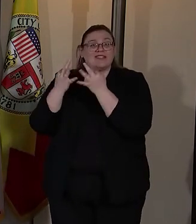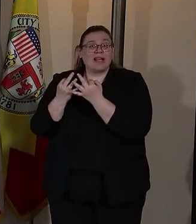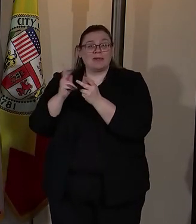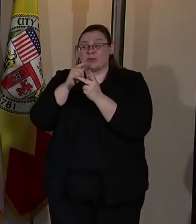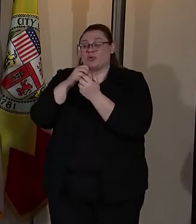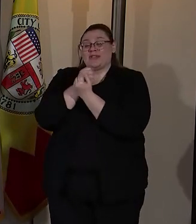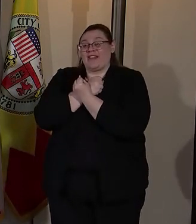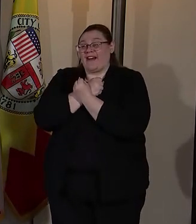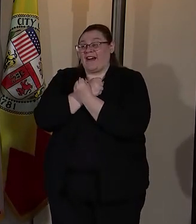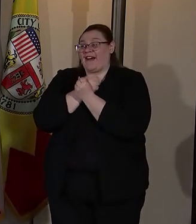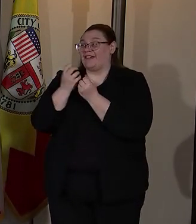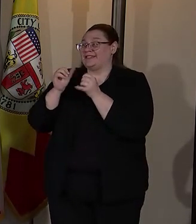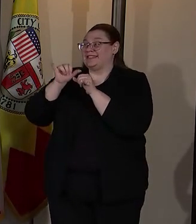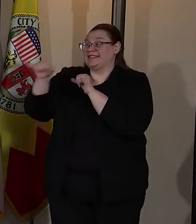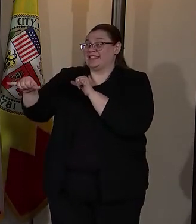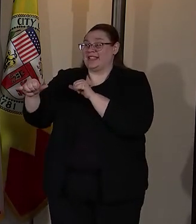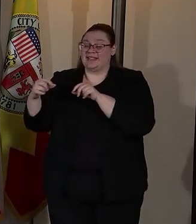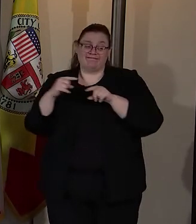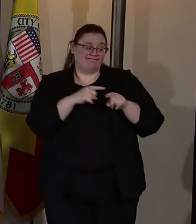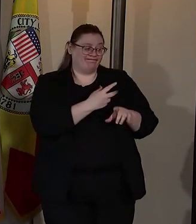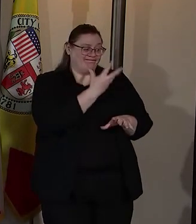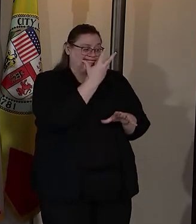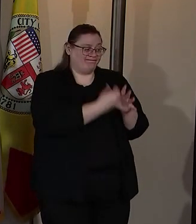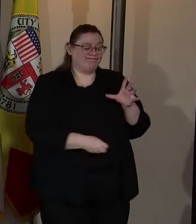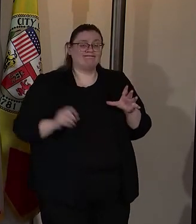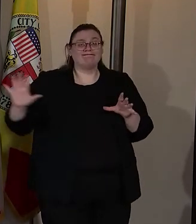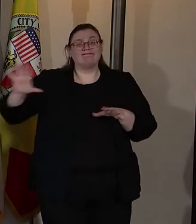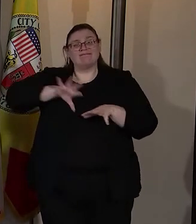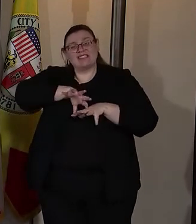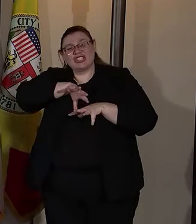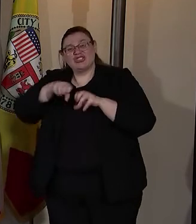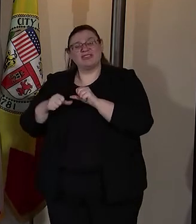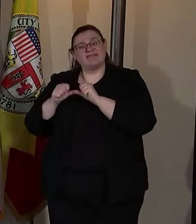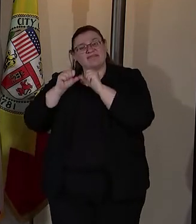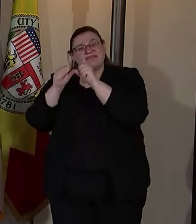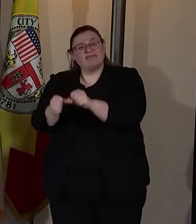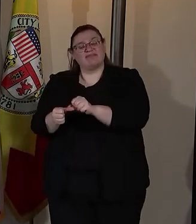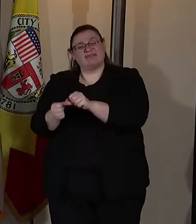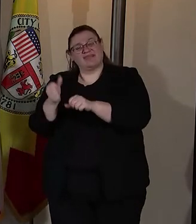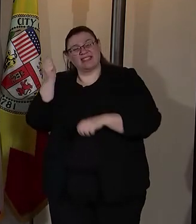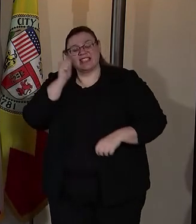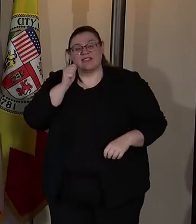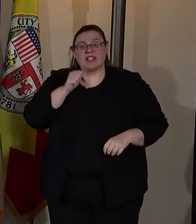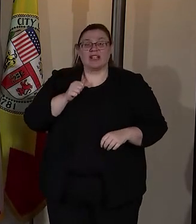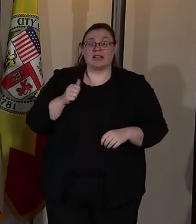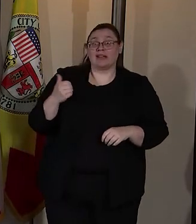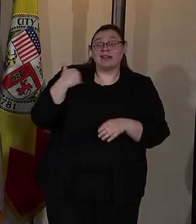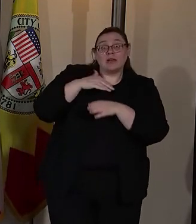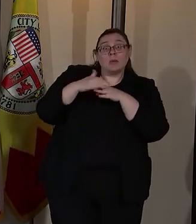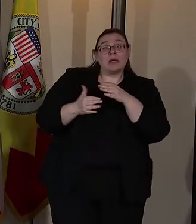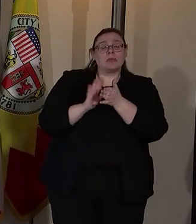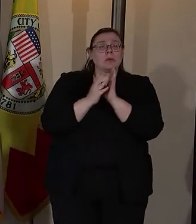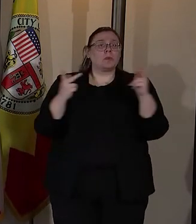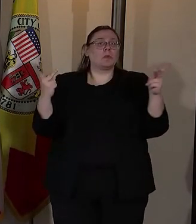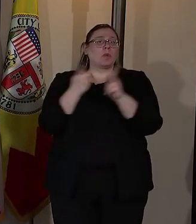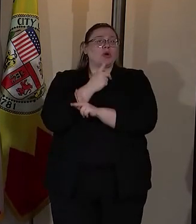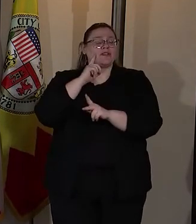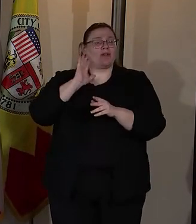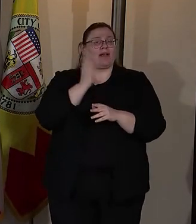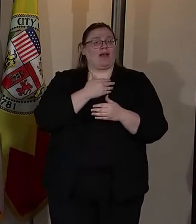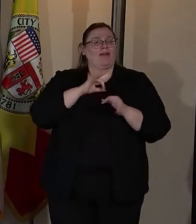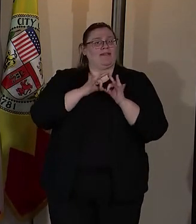grieve his absence every minute of every day. And over the weekend the news got even worse for our city family